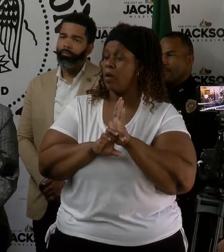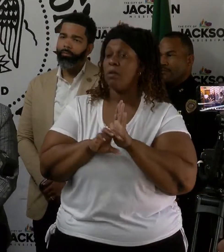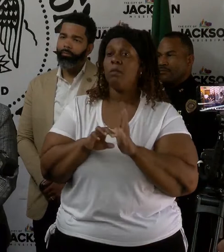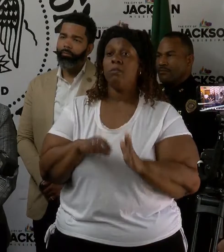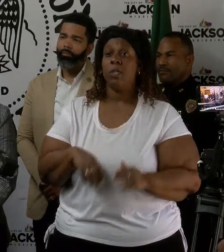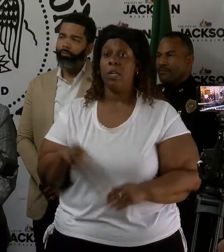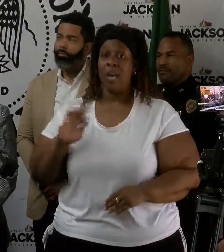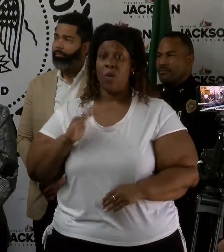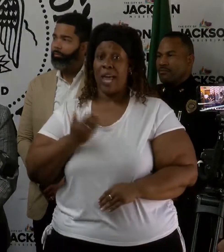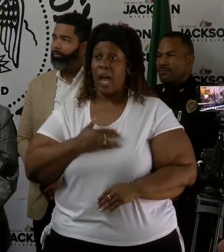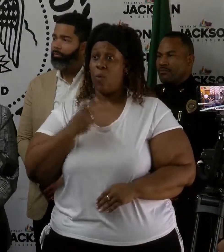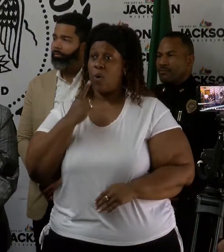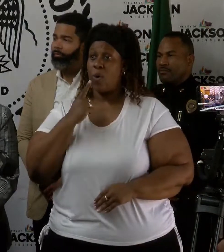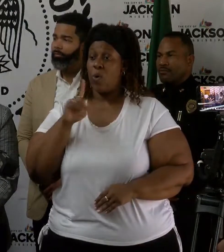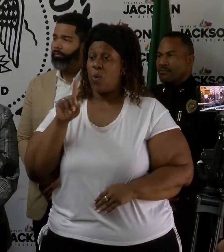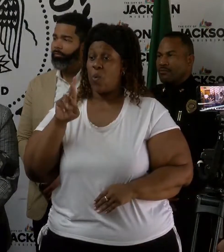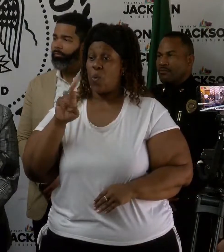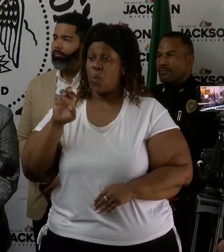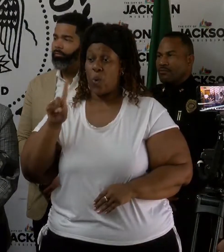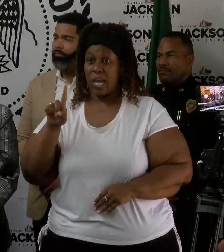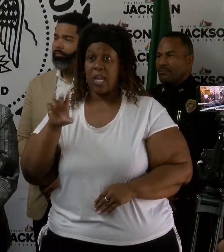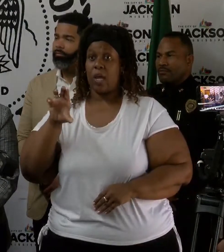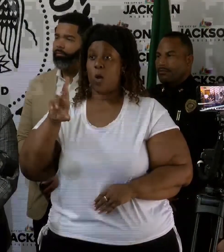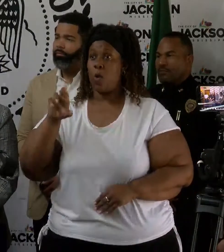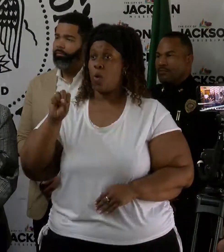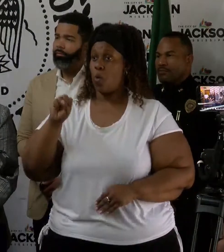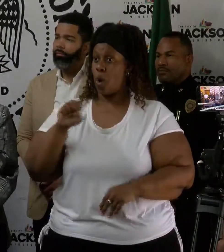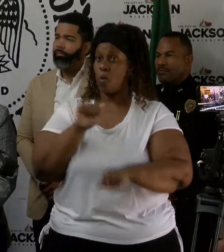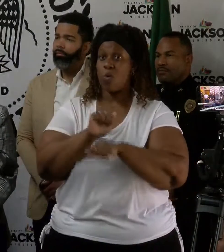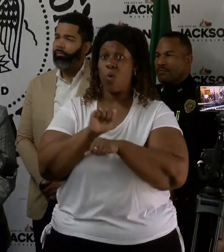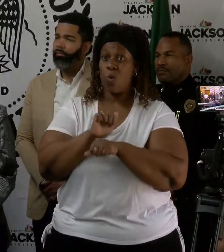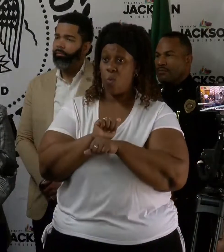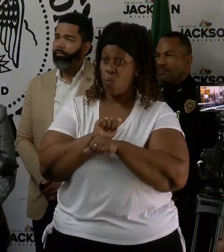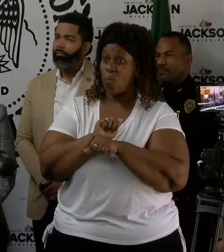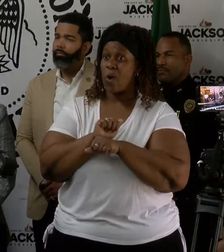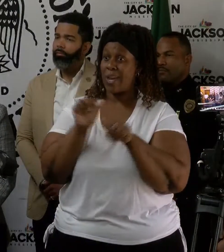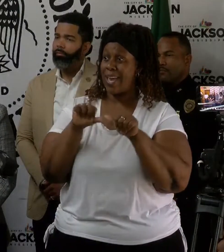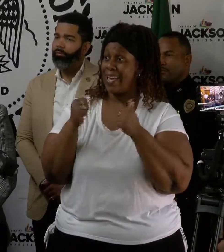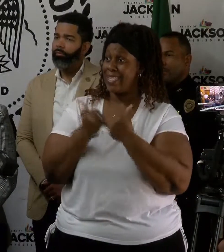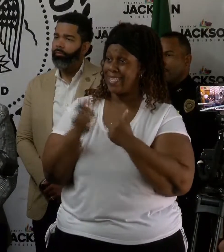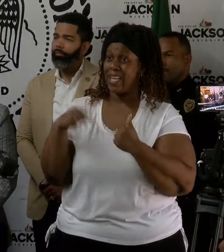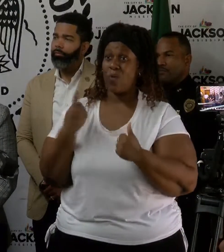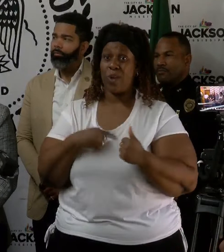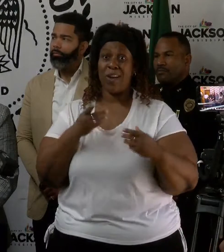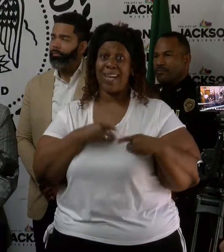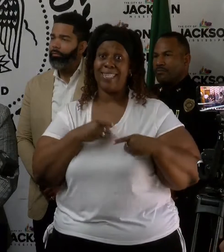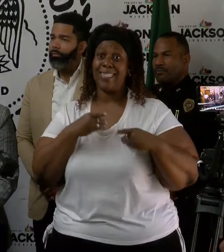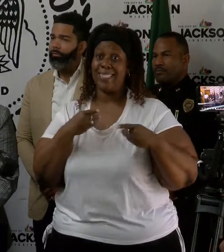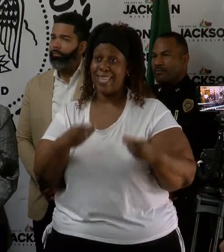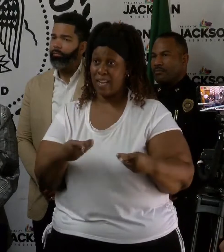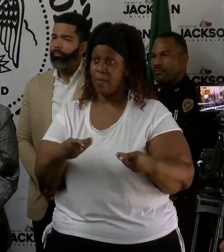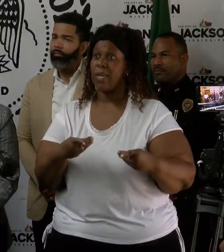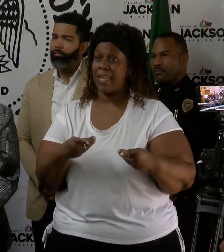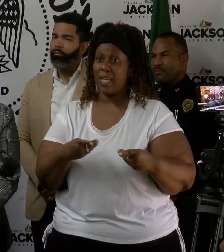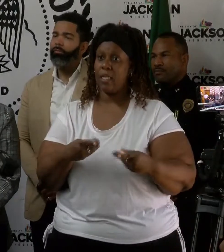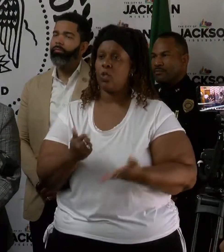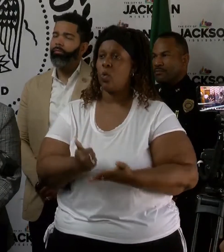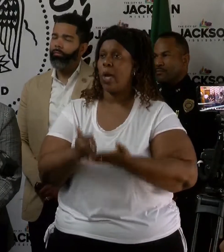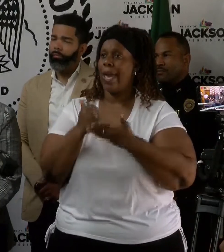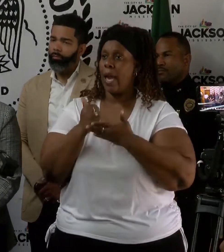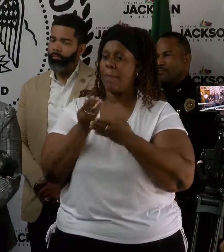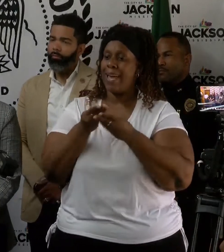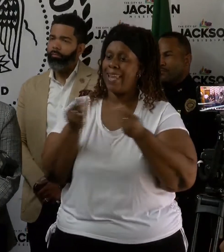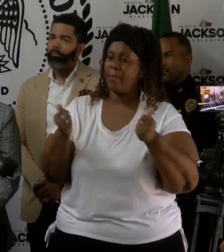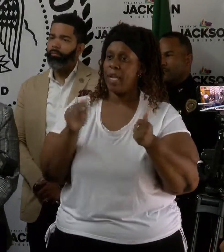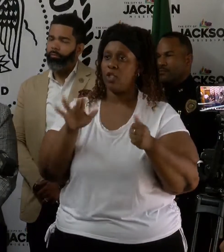entire Red Cross workforce, I want you to know that we are committed to alleviate human suffering. Just